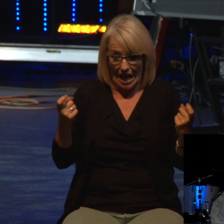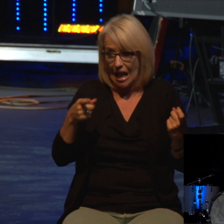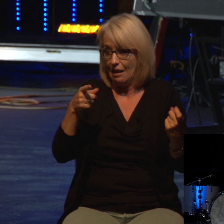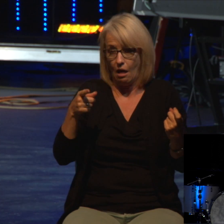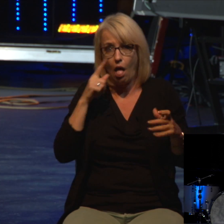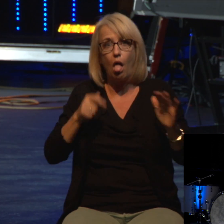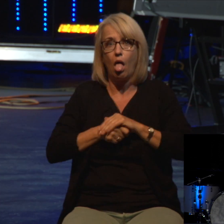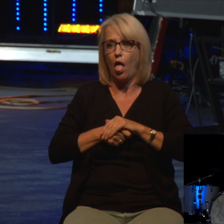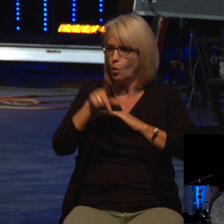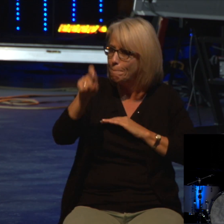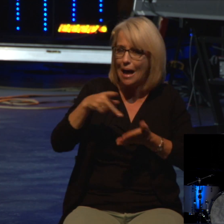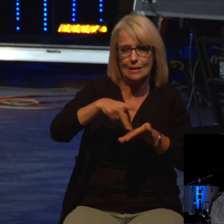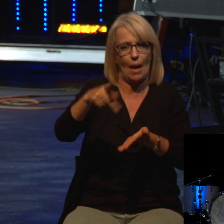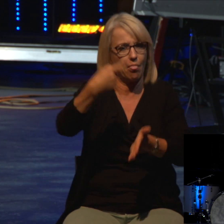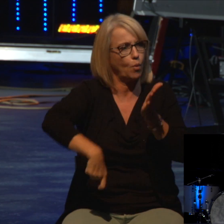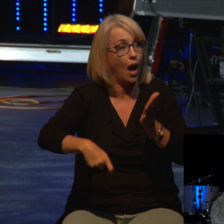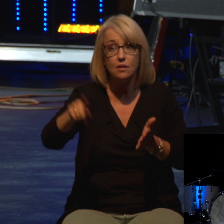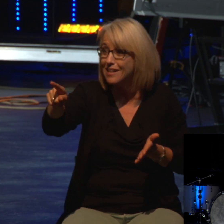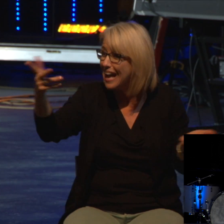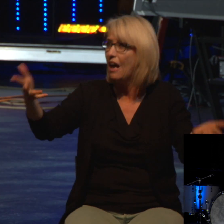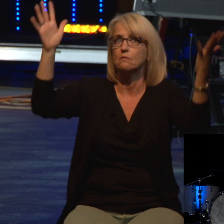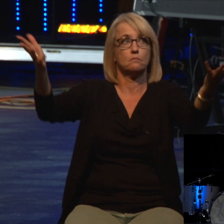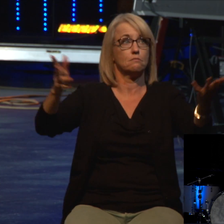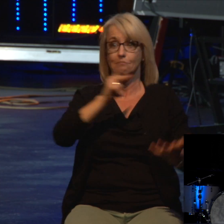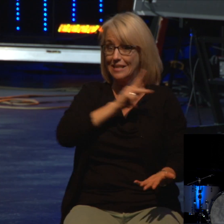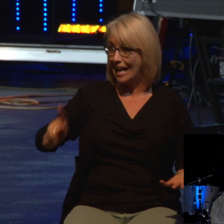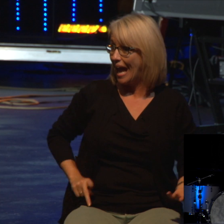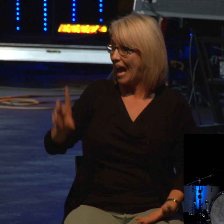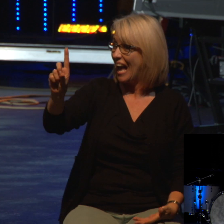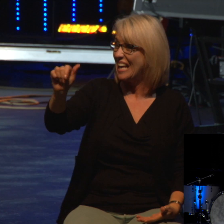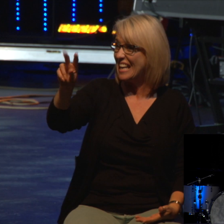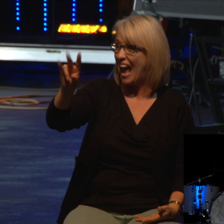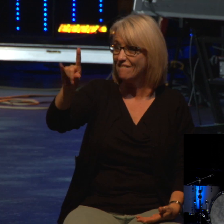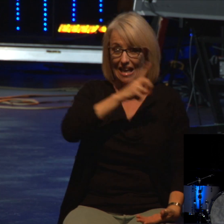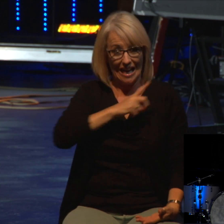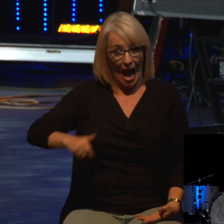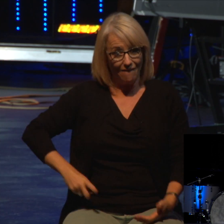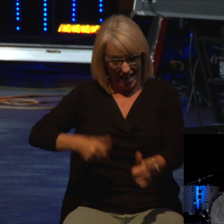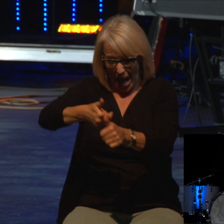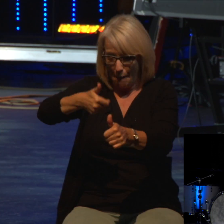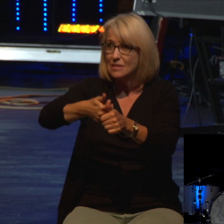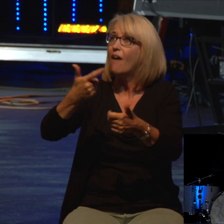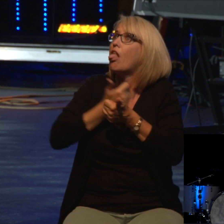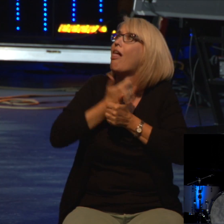Even David, King David, man after God's own heart. David was forgiven,